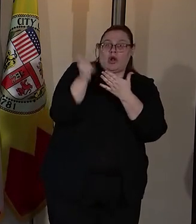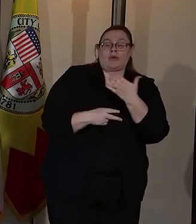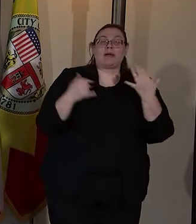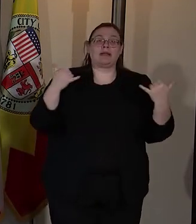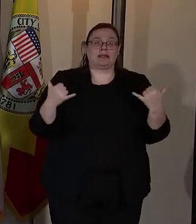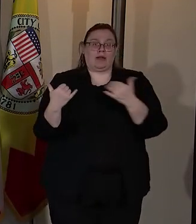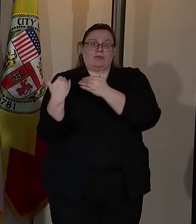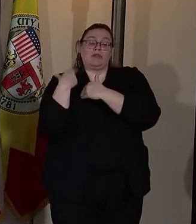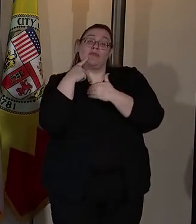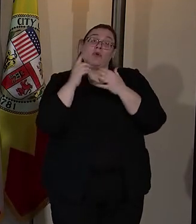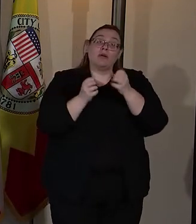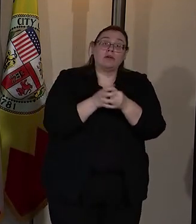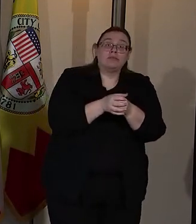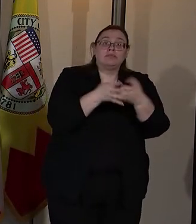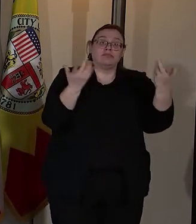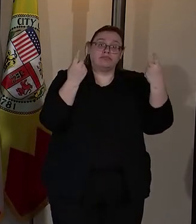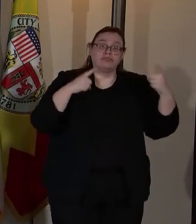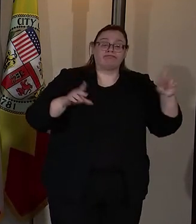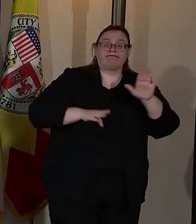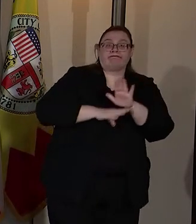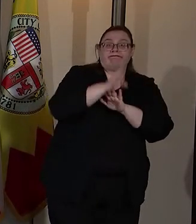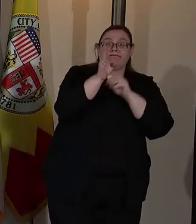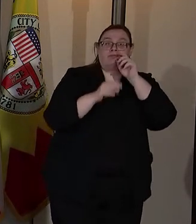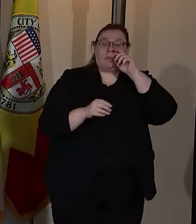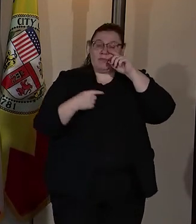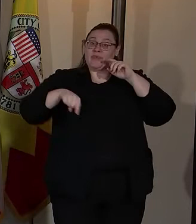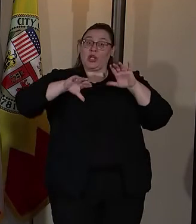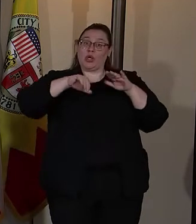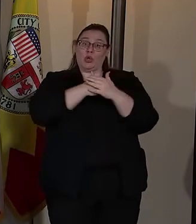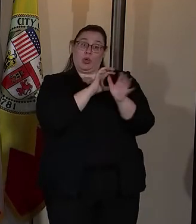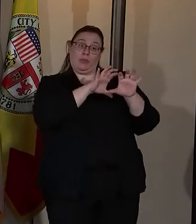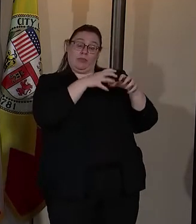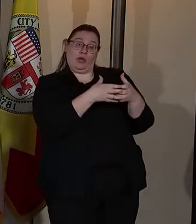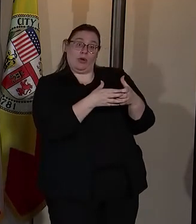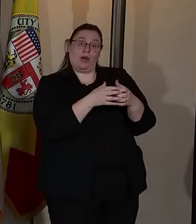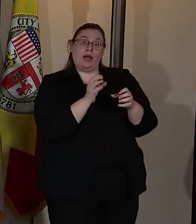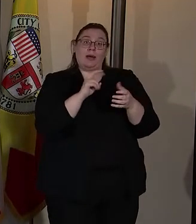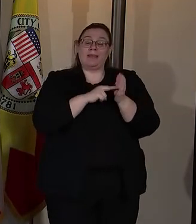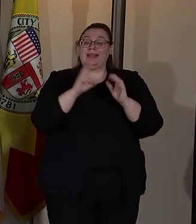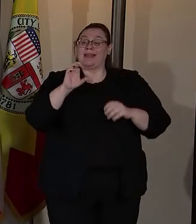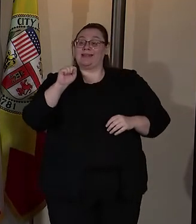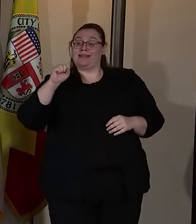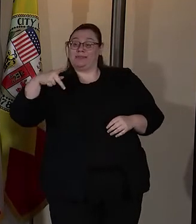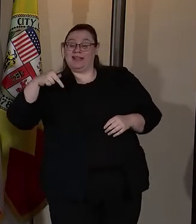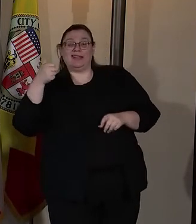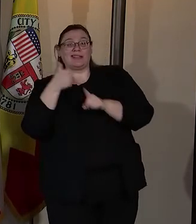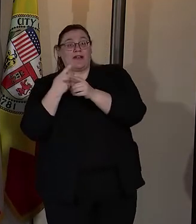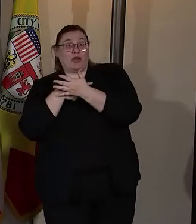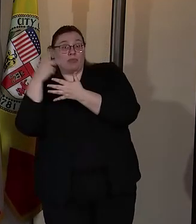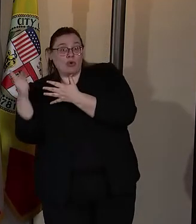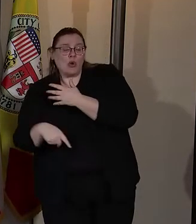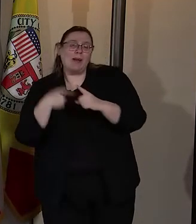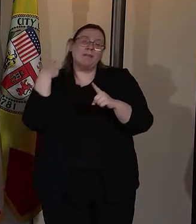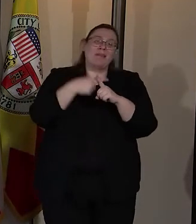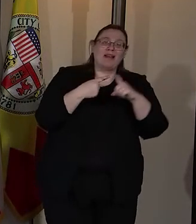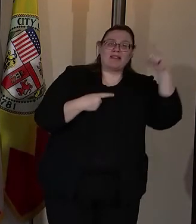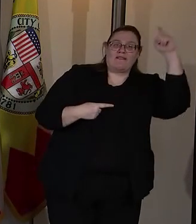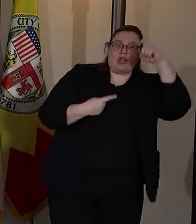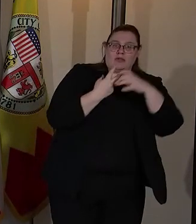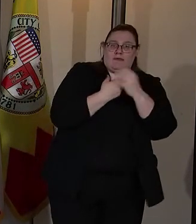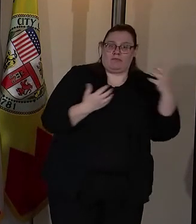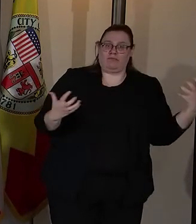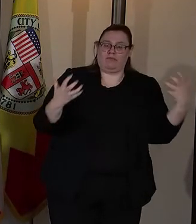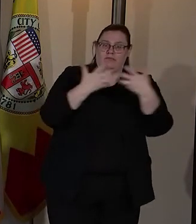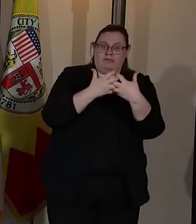expansion and success. This new bureau makes CSP both a program and a philosophy. In other